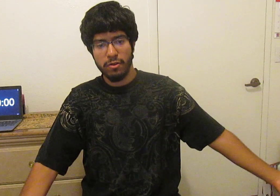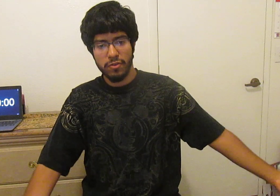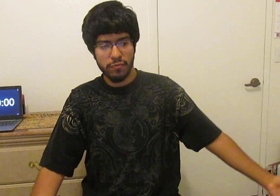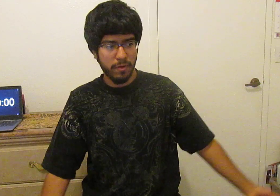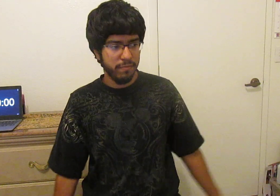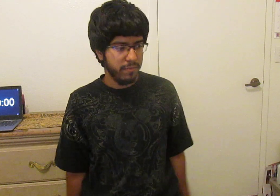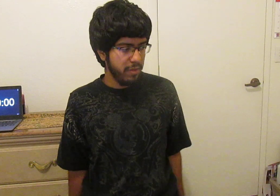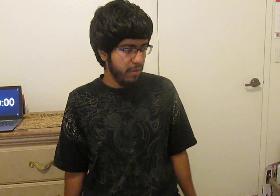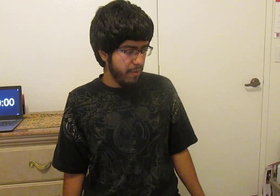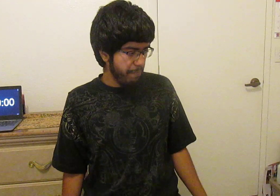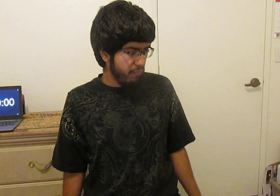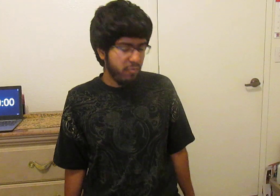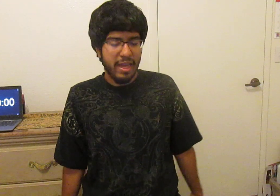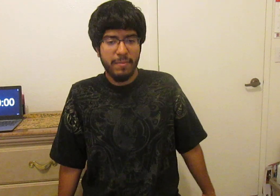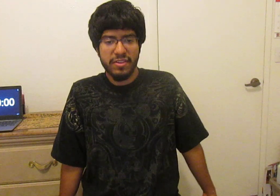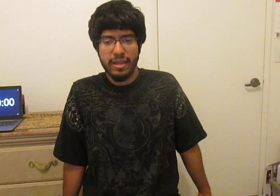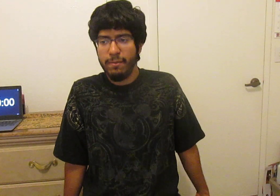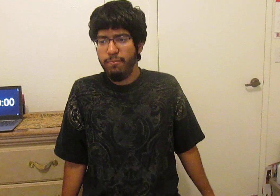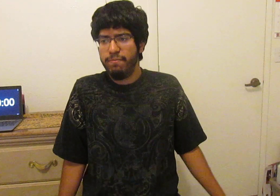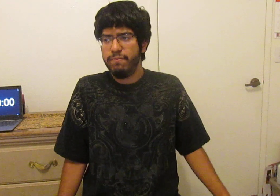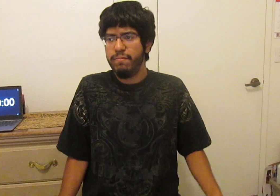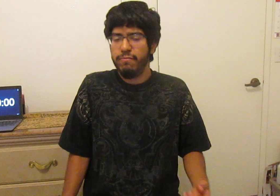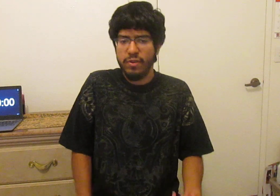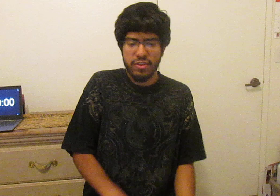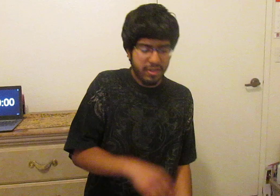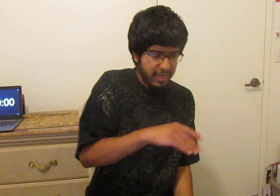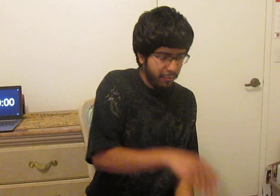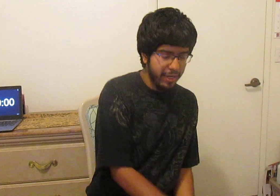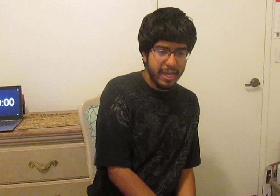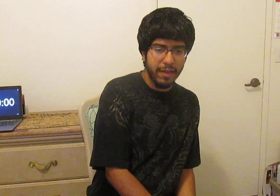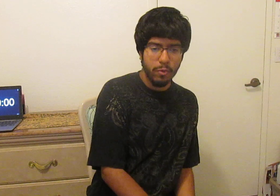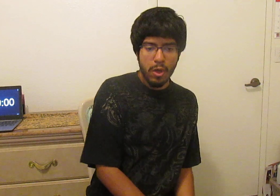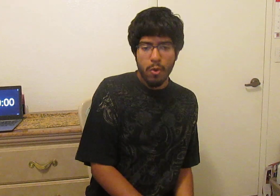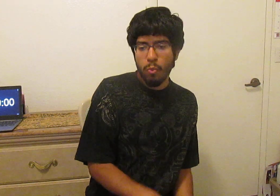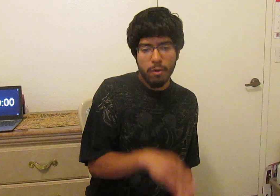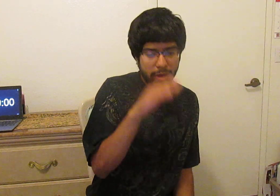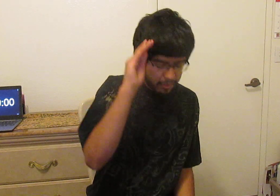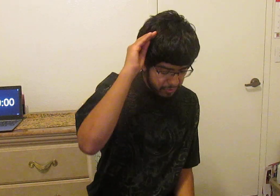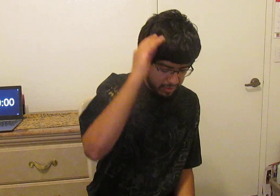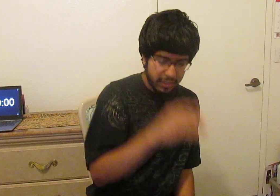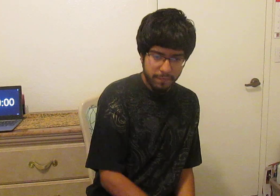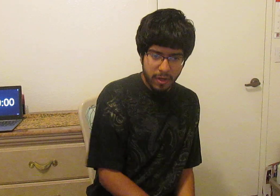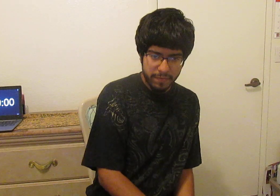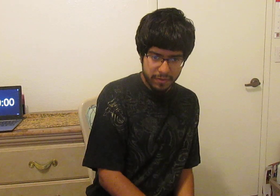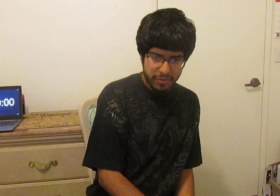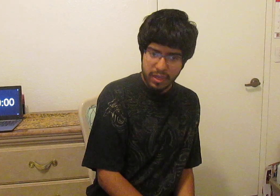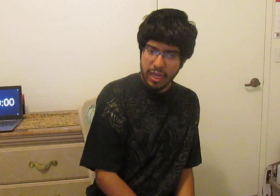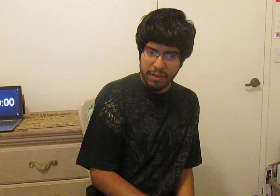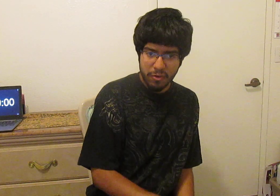from from animes like Francis Connect Redive Woodpecker's Detective Office if I do